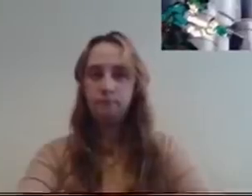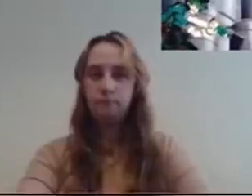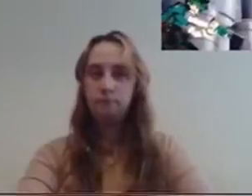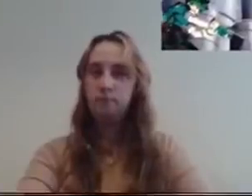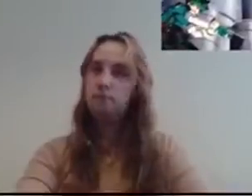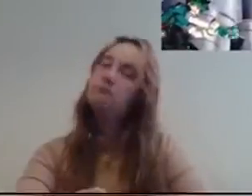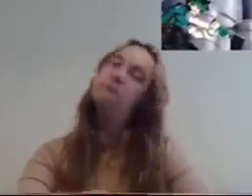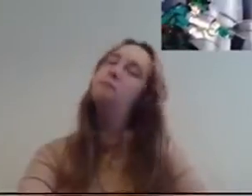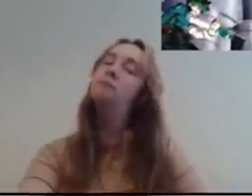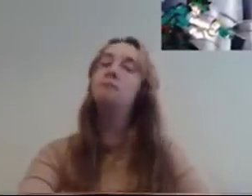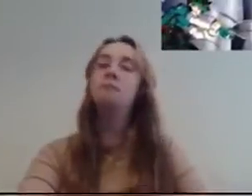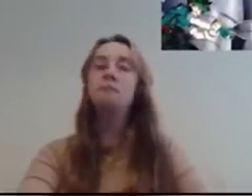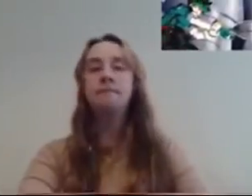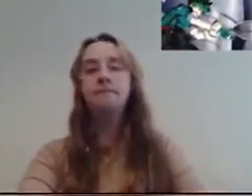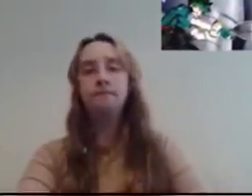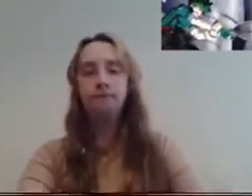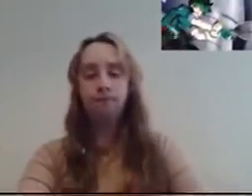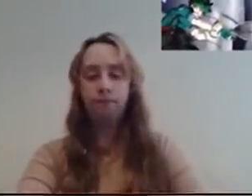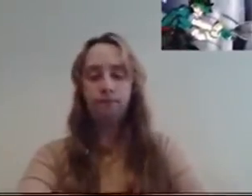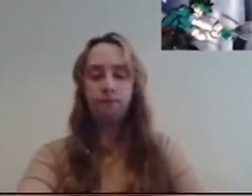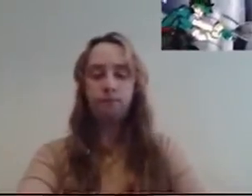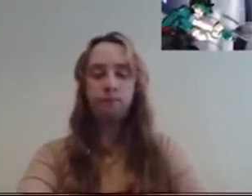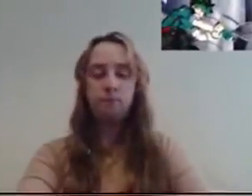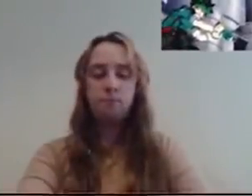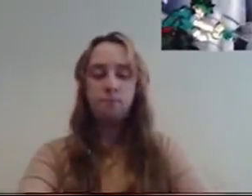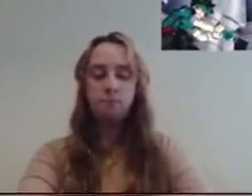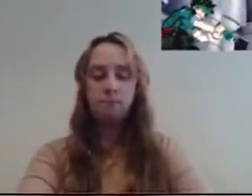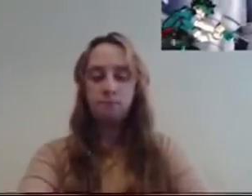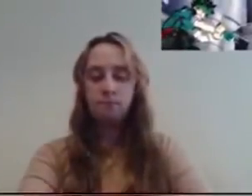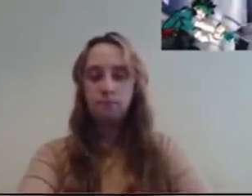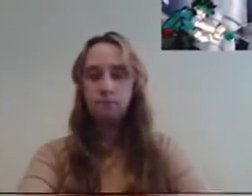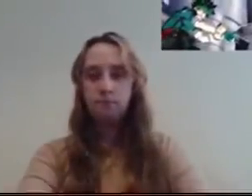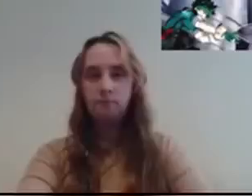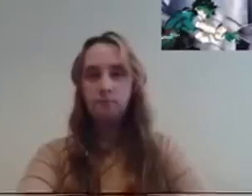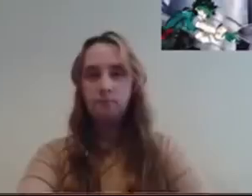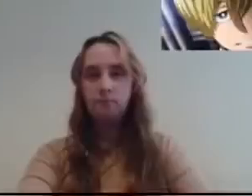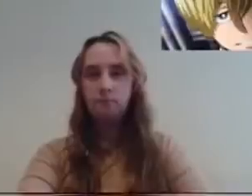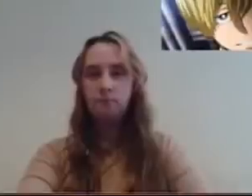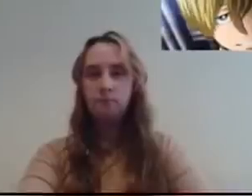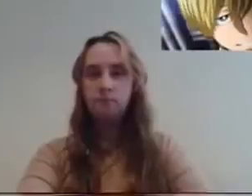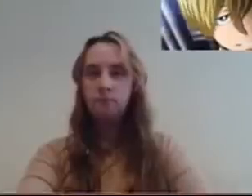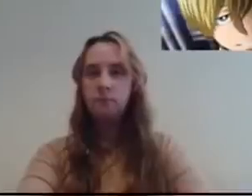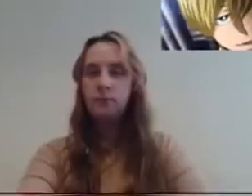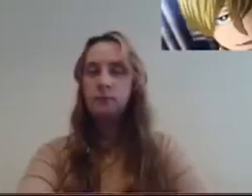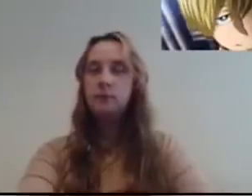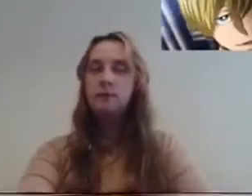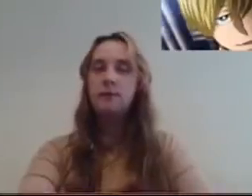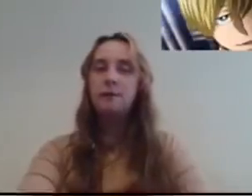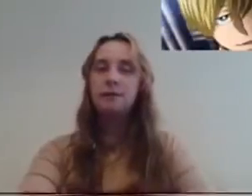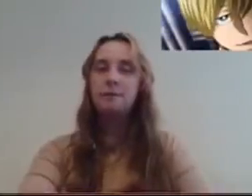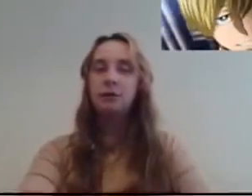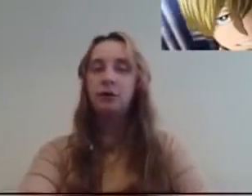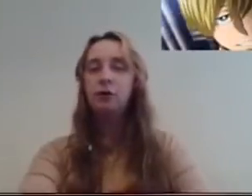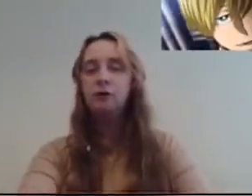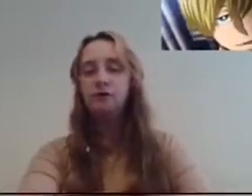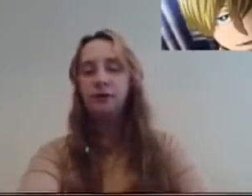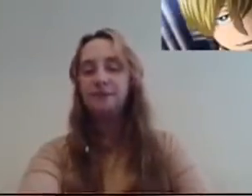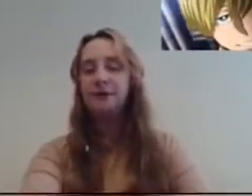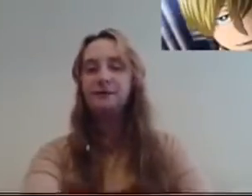cleverness would want to be careful of someone who's not only strong, but incredibly agile. But isn't that too obvious? Someone even